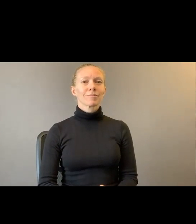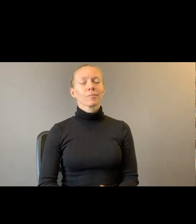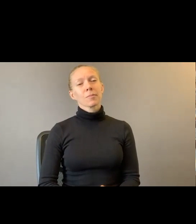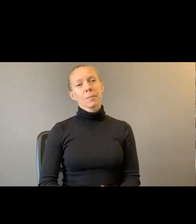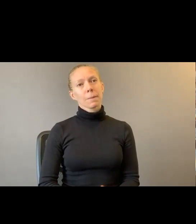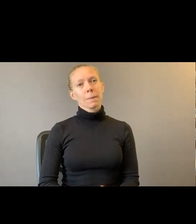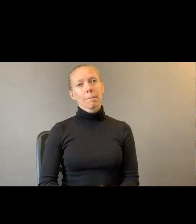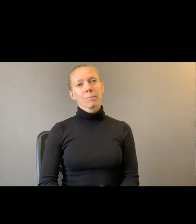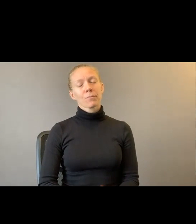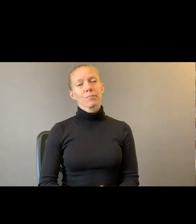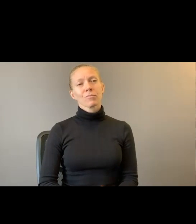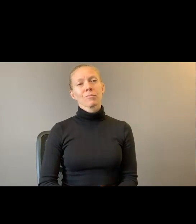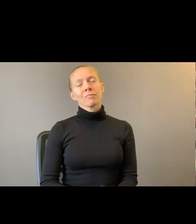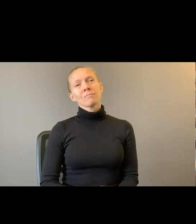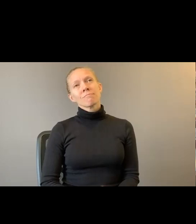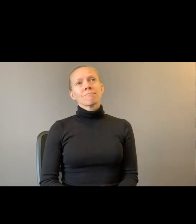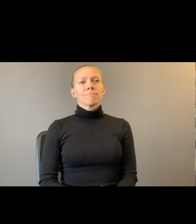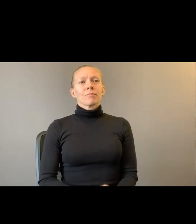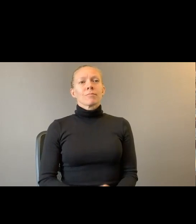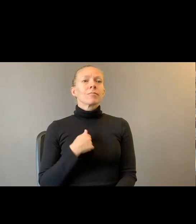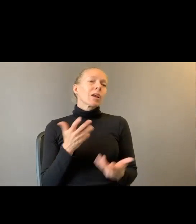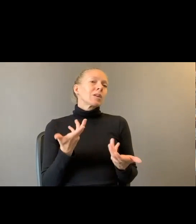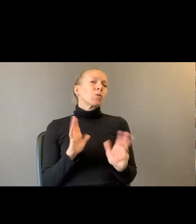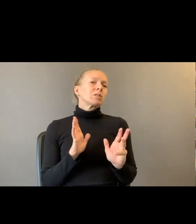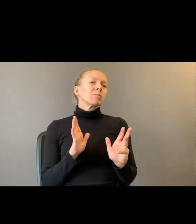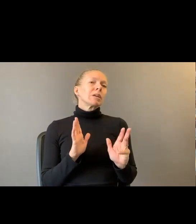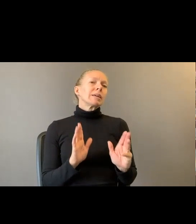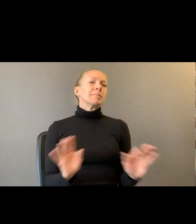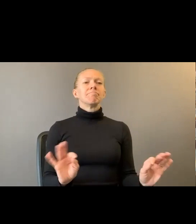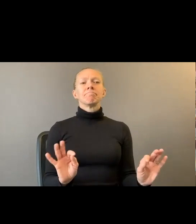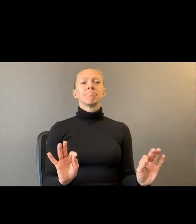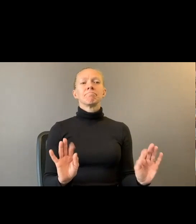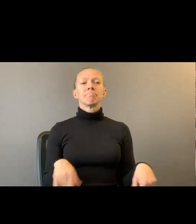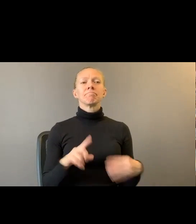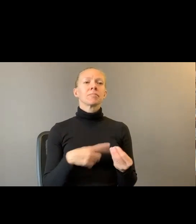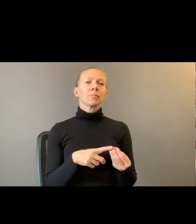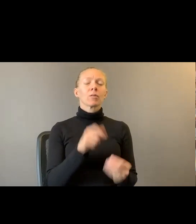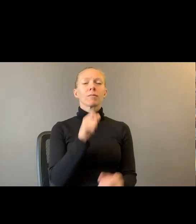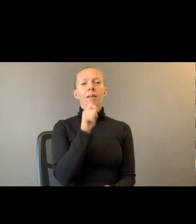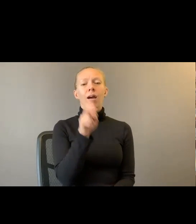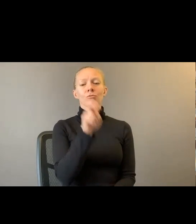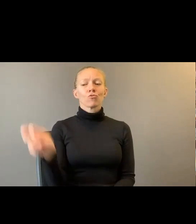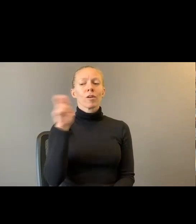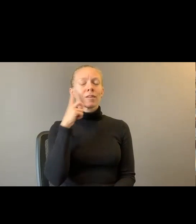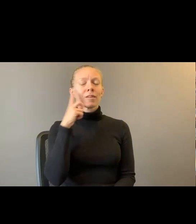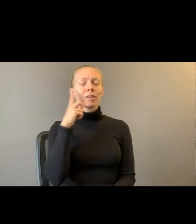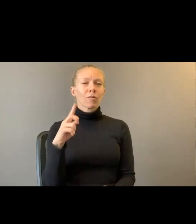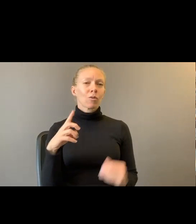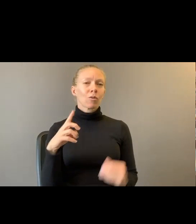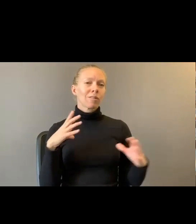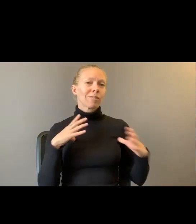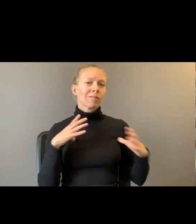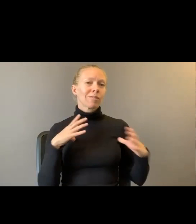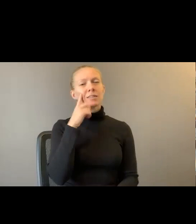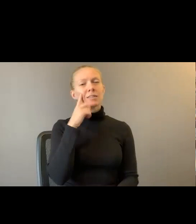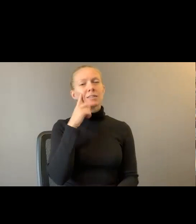I don't want to be flippant about. Not traveling for the holidays for those. That gives